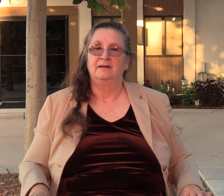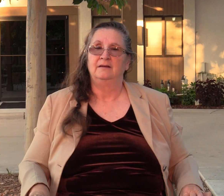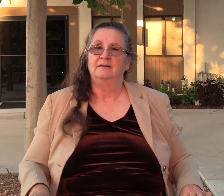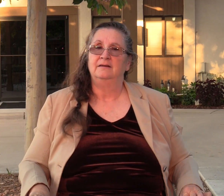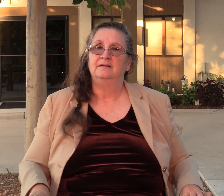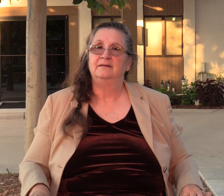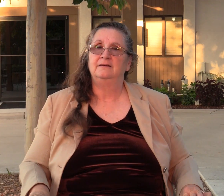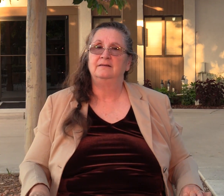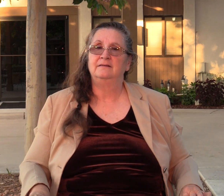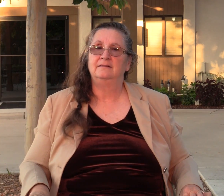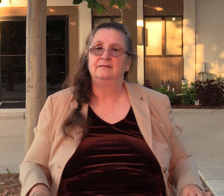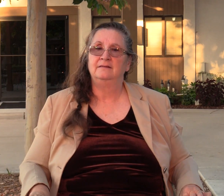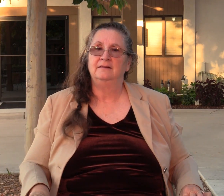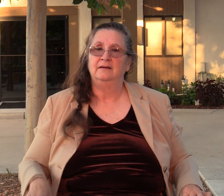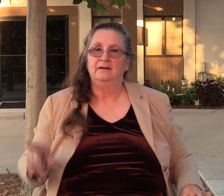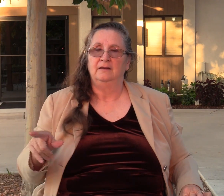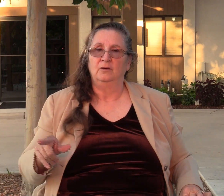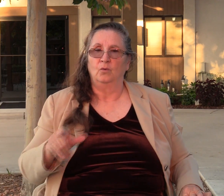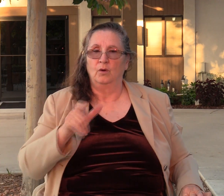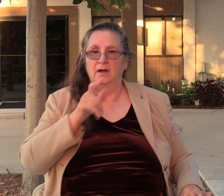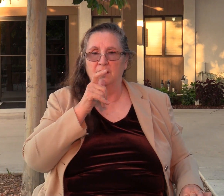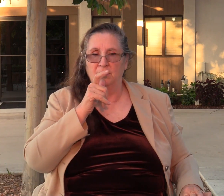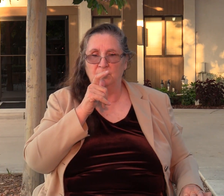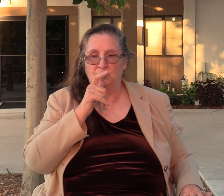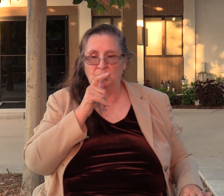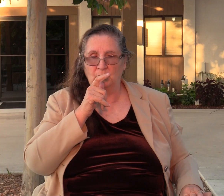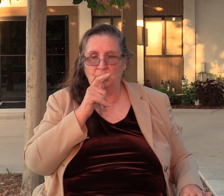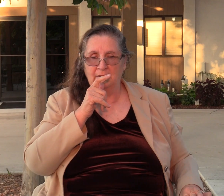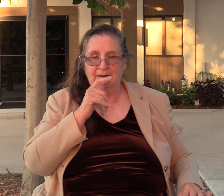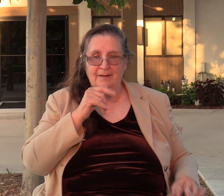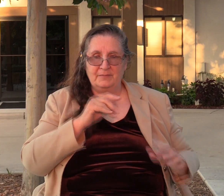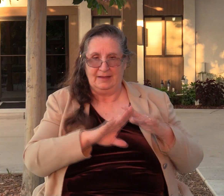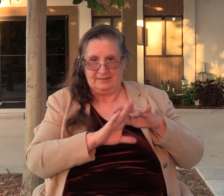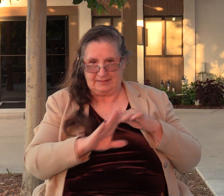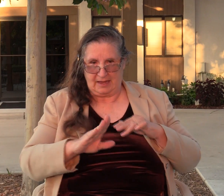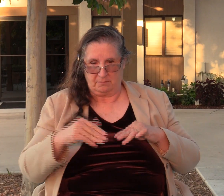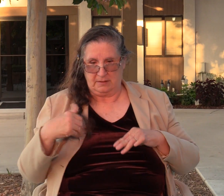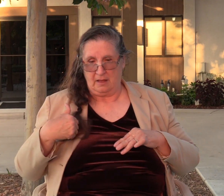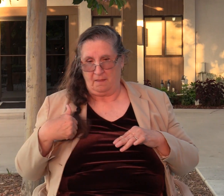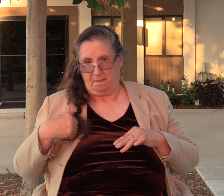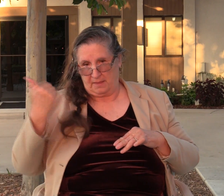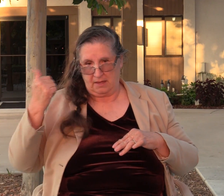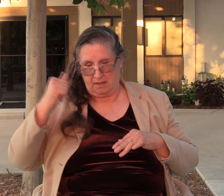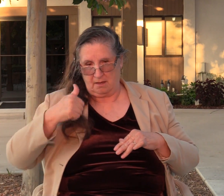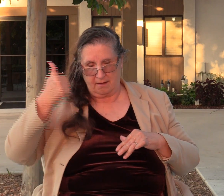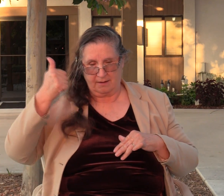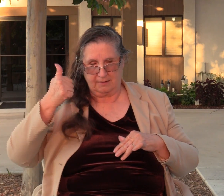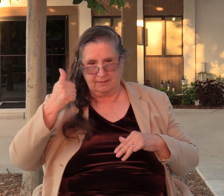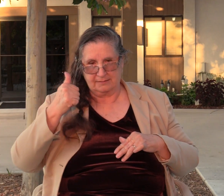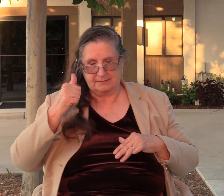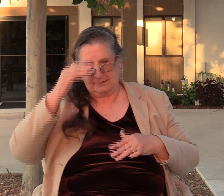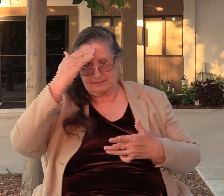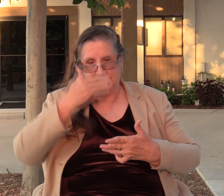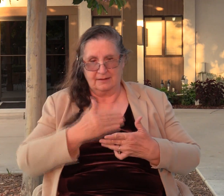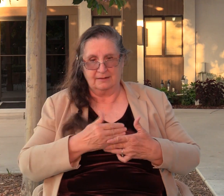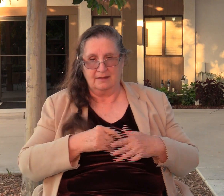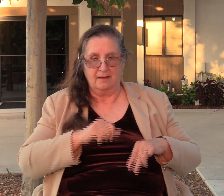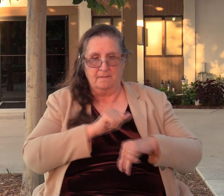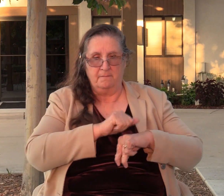And so, this one who escaped, the youngest of Gideon's boys, he climbs to the tip top of this place called Mount Gerizim,